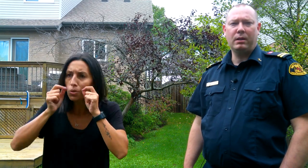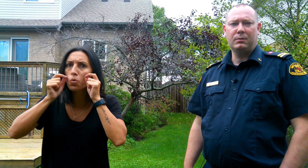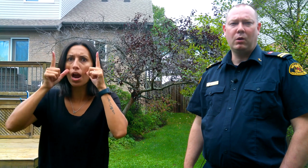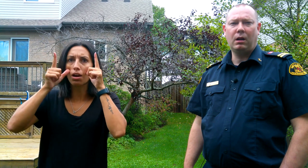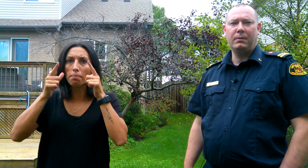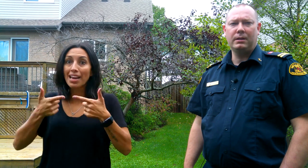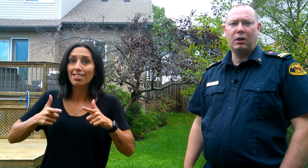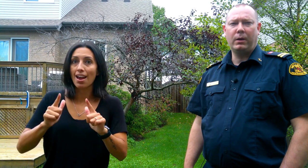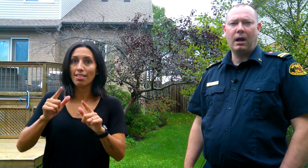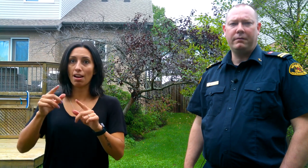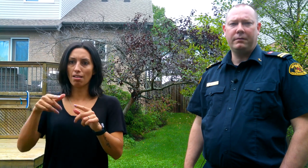the smoke alarm is going off